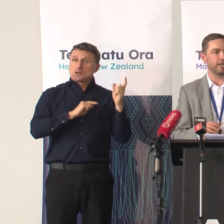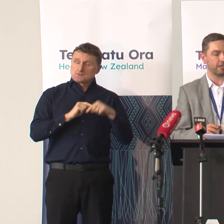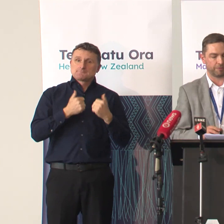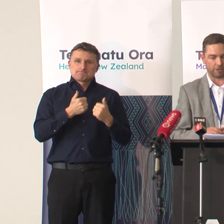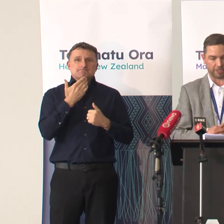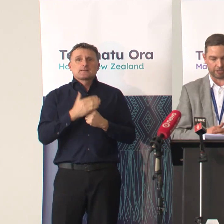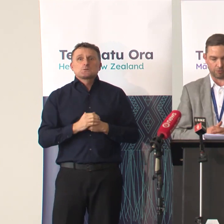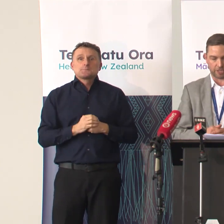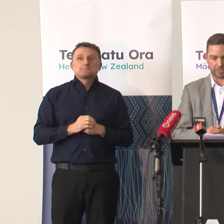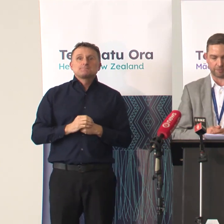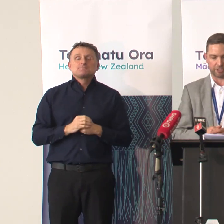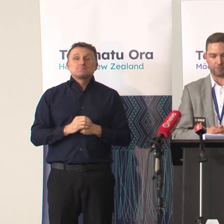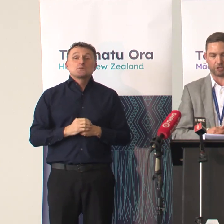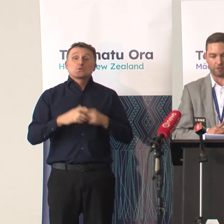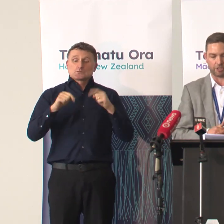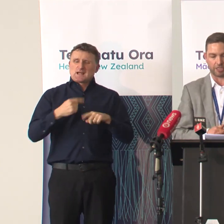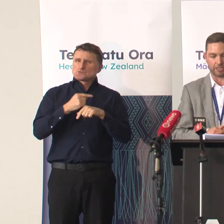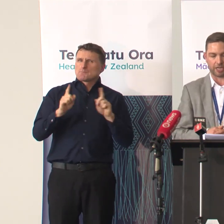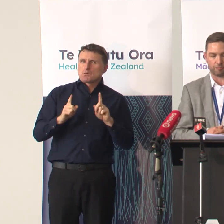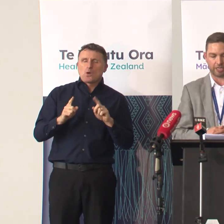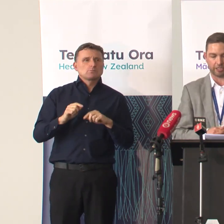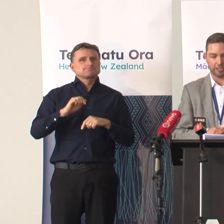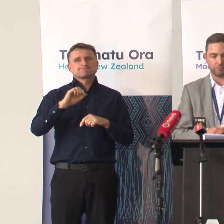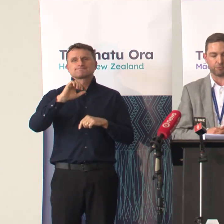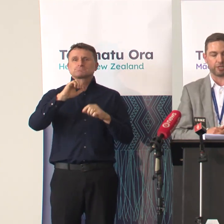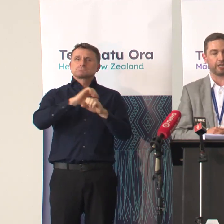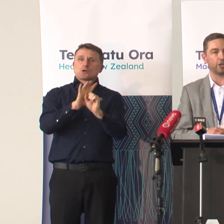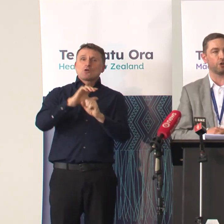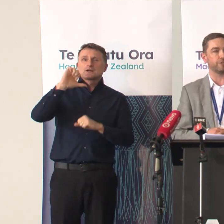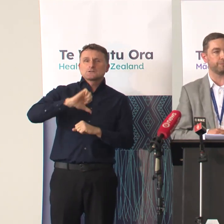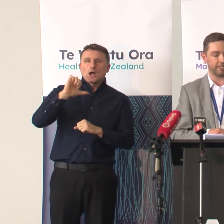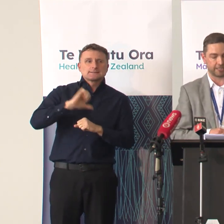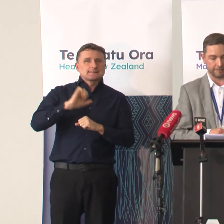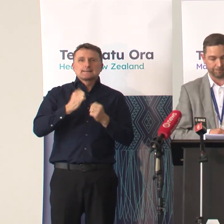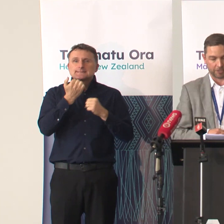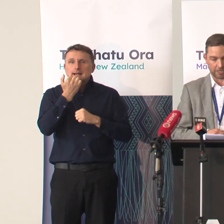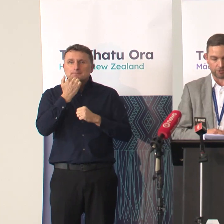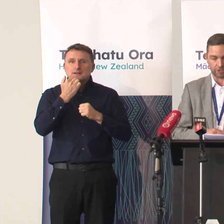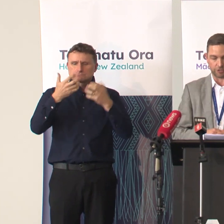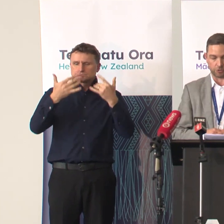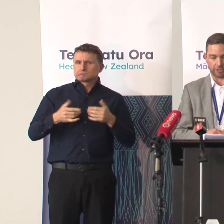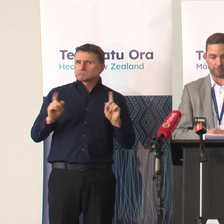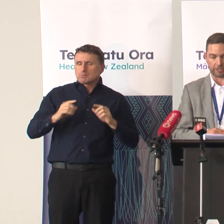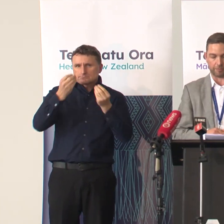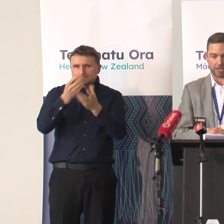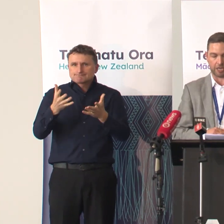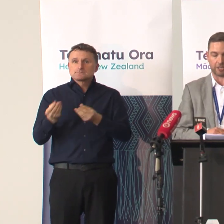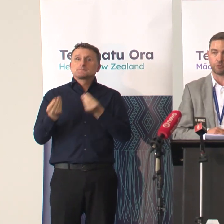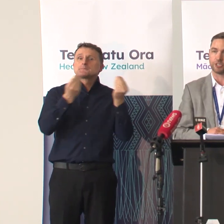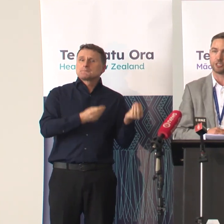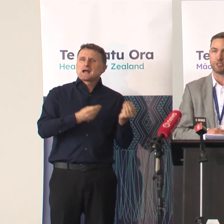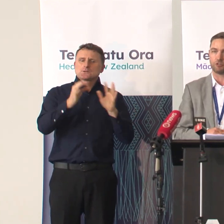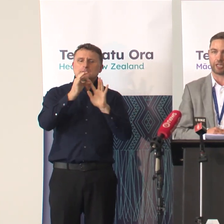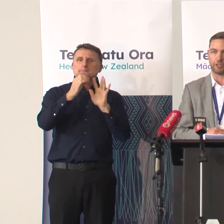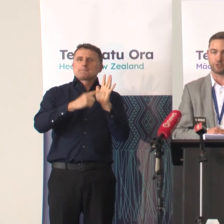So today I'm going to begin with an assessment of the COVID-19 outbreak. We'll hand it over to Pete who's going to talk a little bit about how